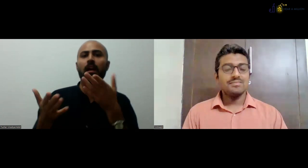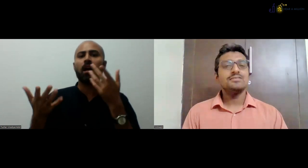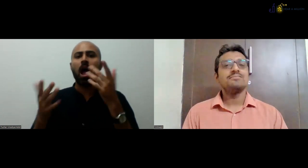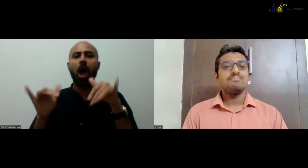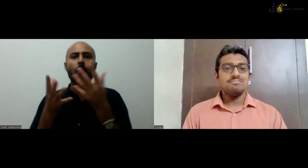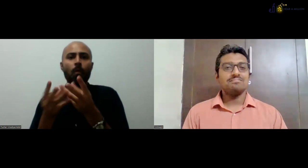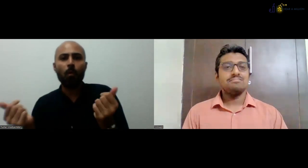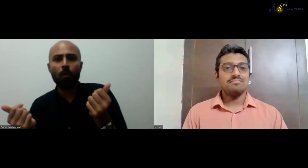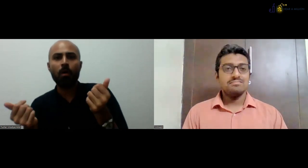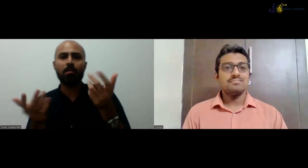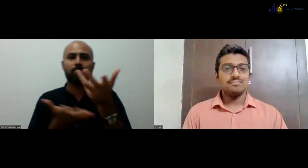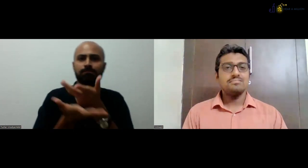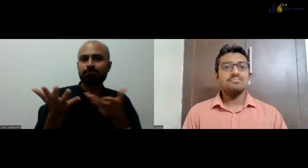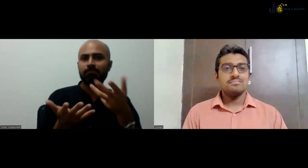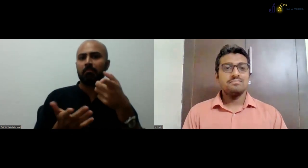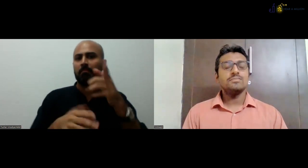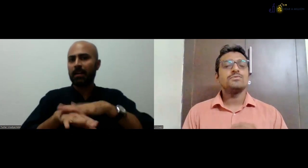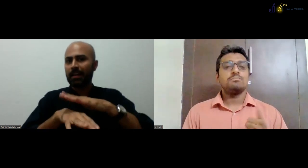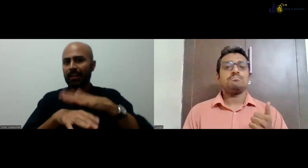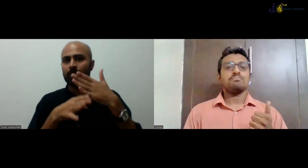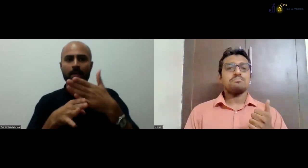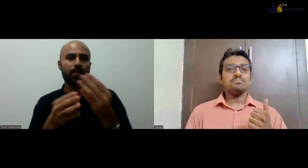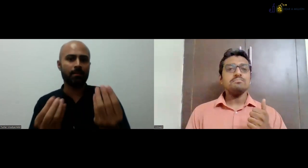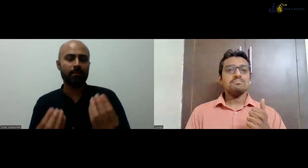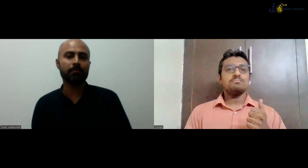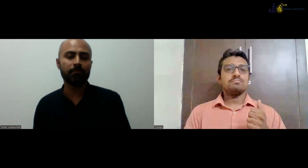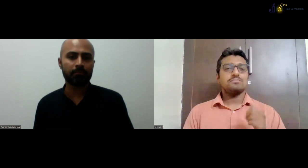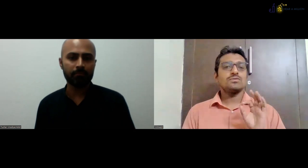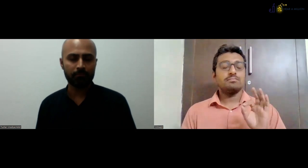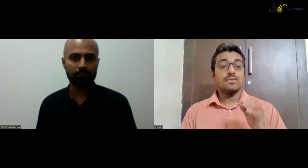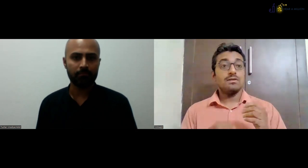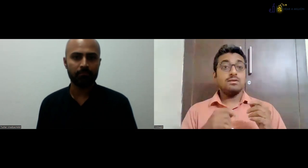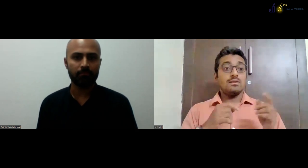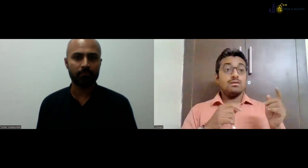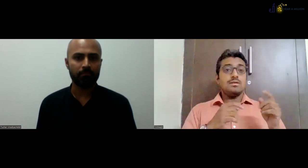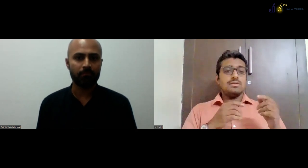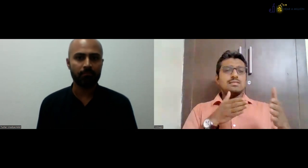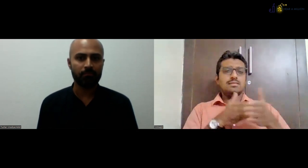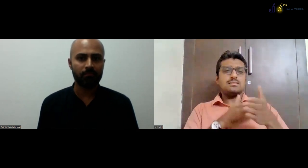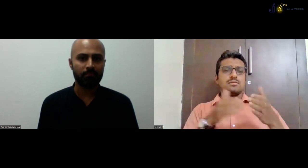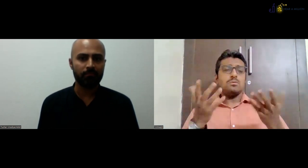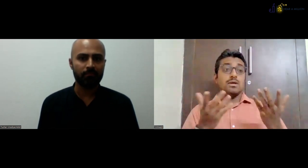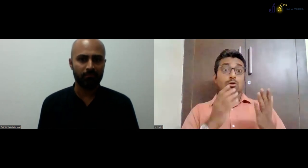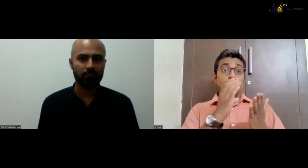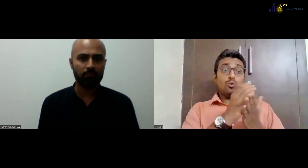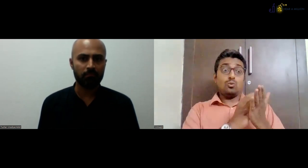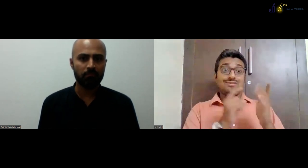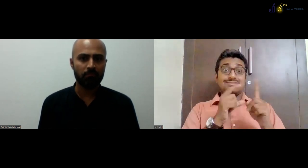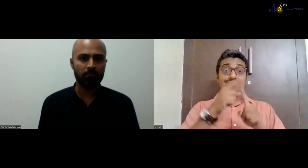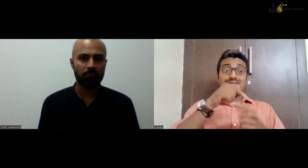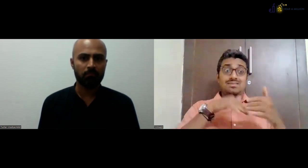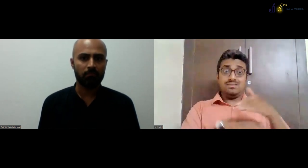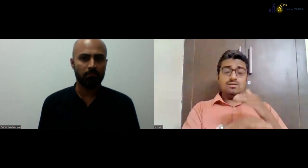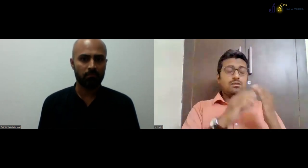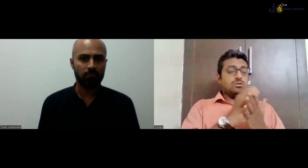Because there are some, um, you know, discussions that how are, uh, the materials and, uh, other things in about